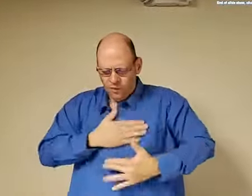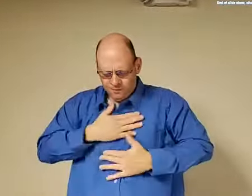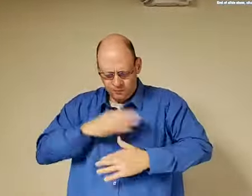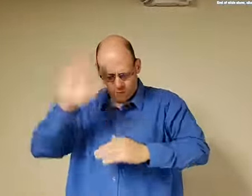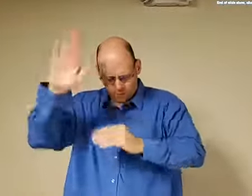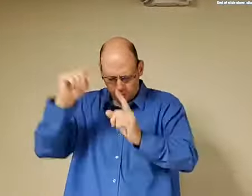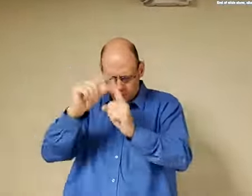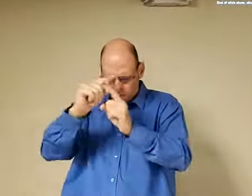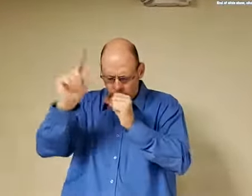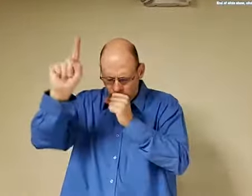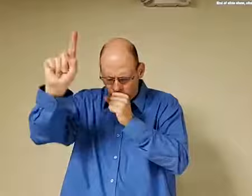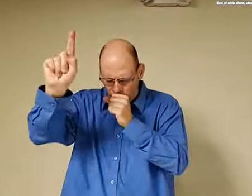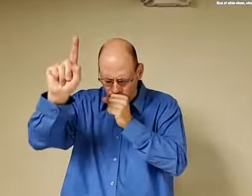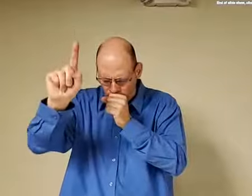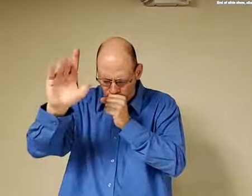we love your word